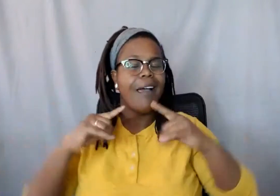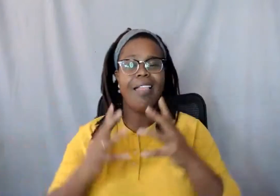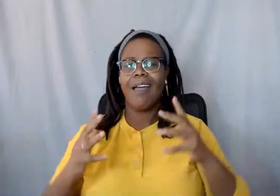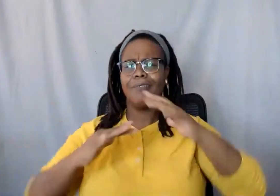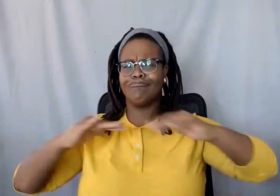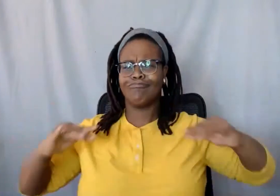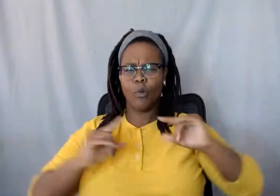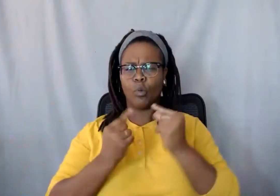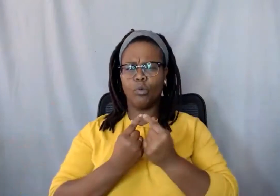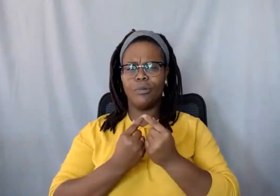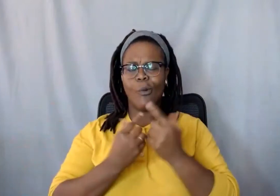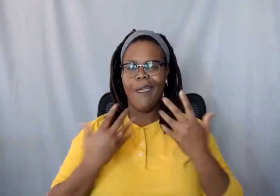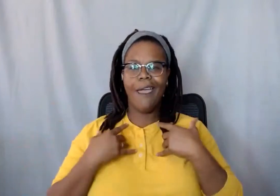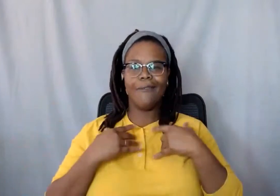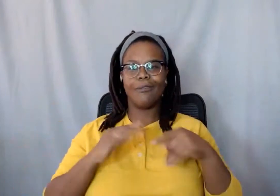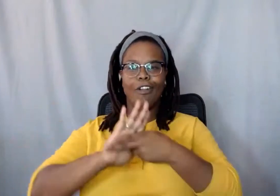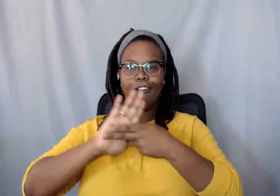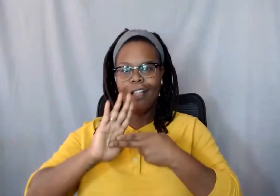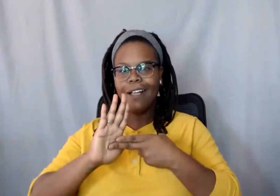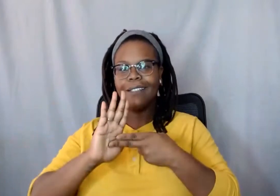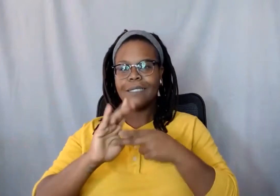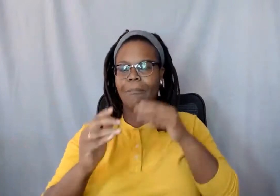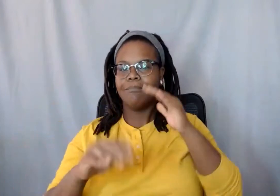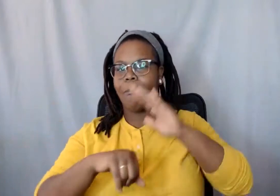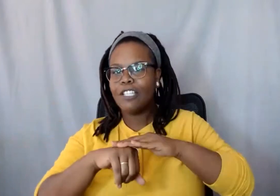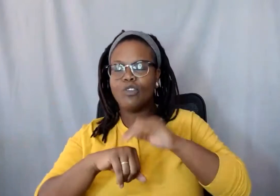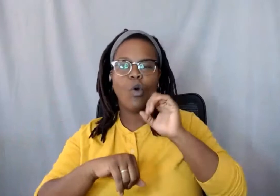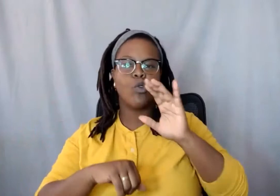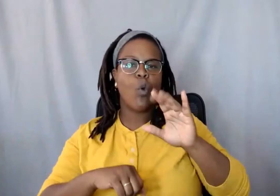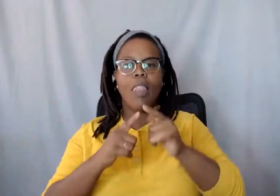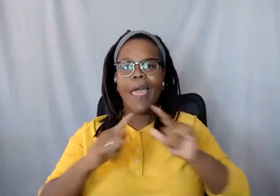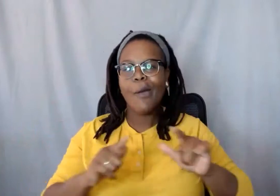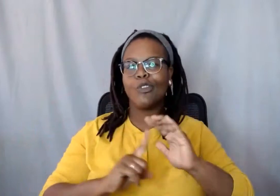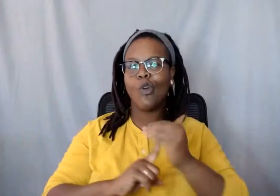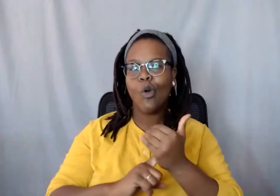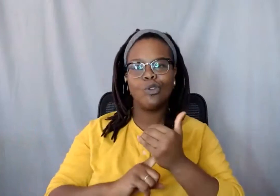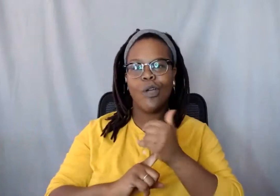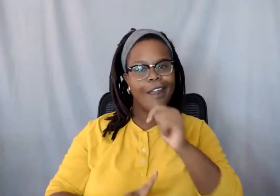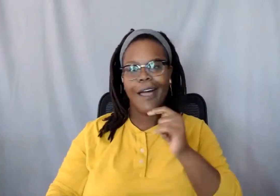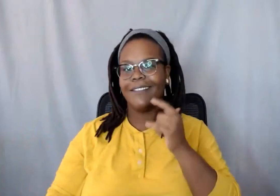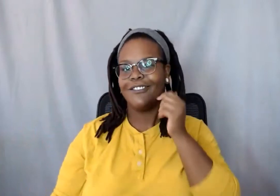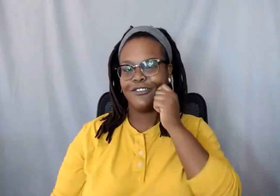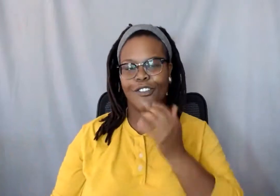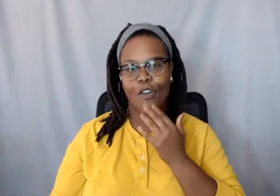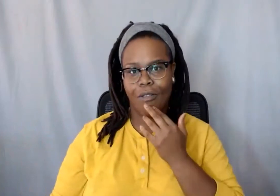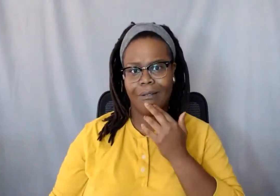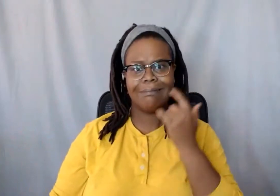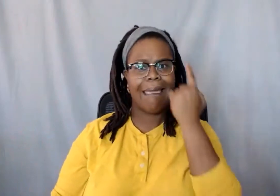classified based on your language and your culture rather than pretty much skin color, because everyone looks exactly the same. When I came